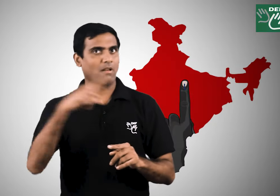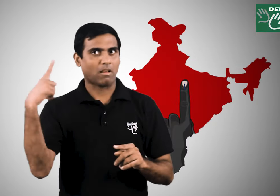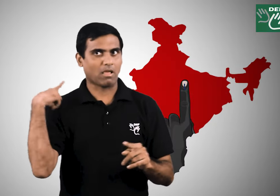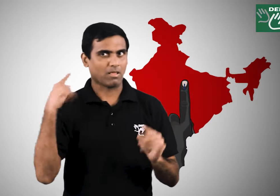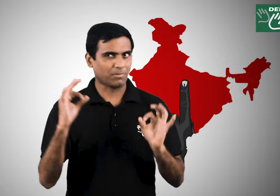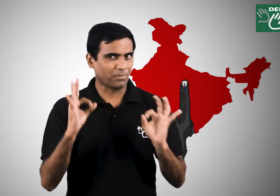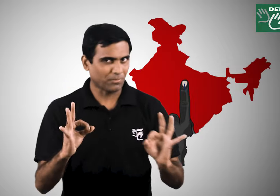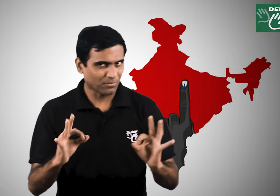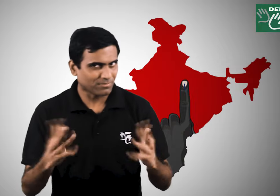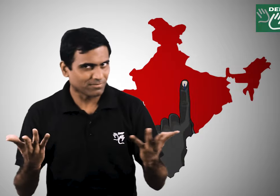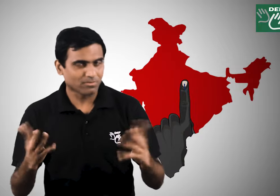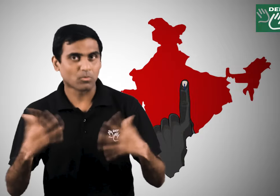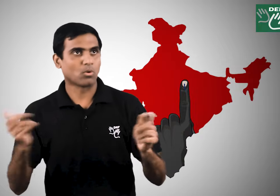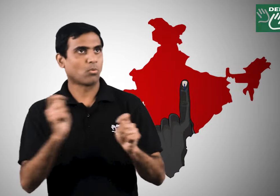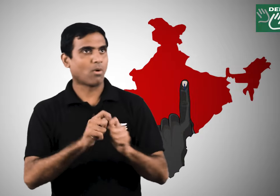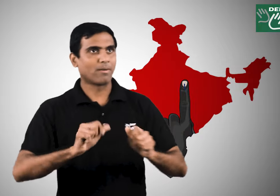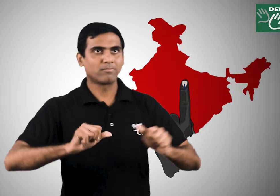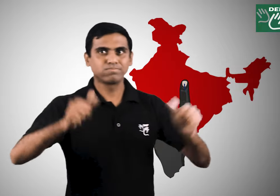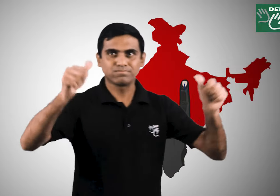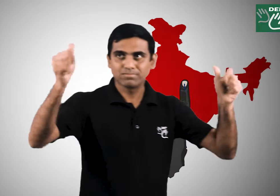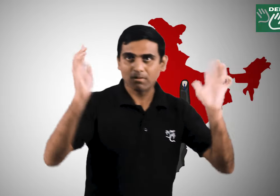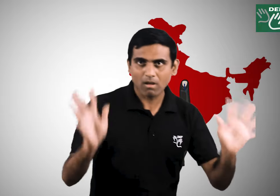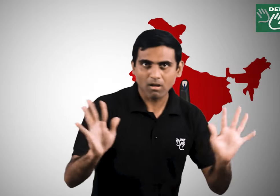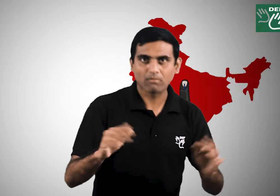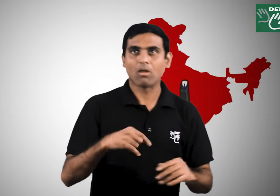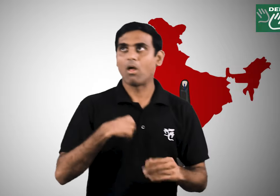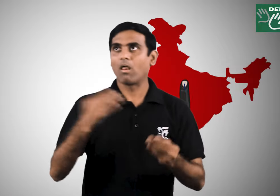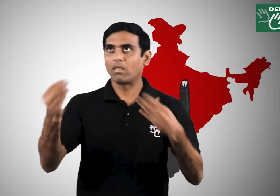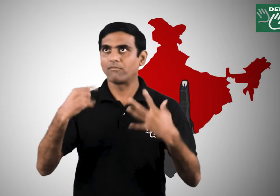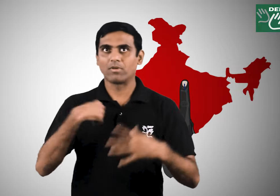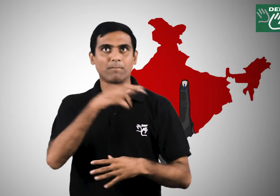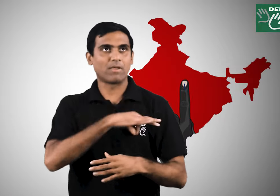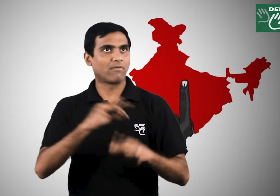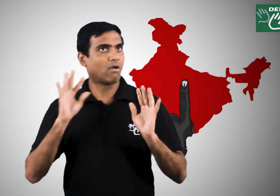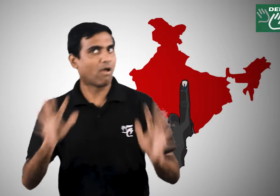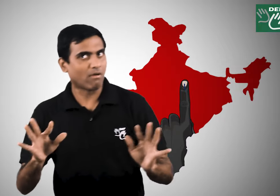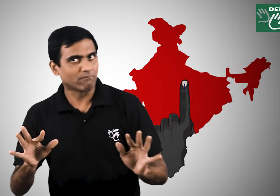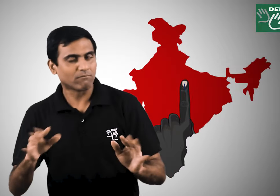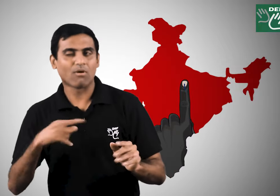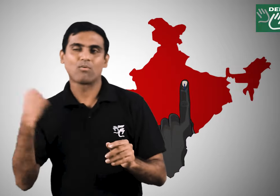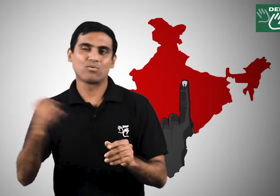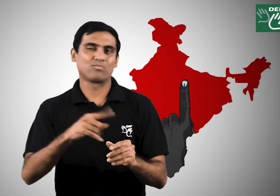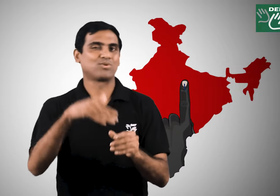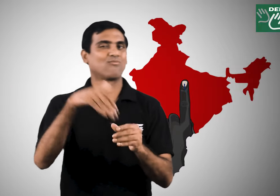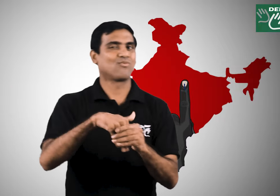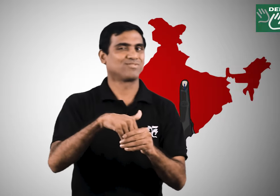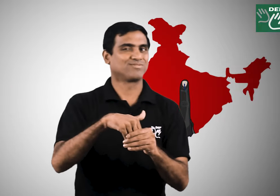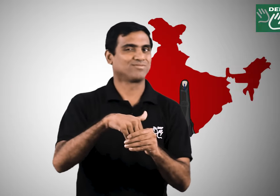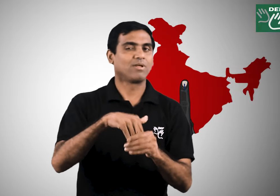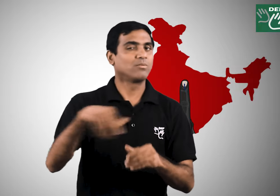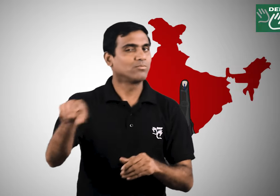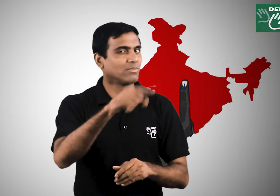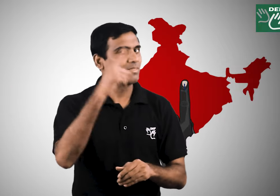to cast a vote and choose our representatives is an honor and a basic right utilize it carefully